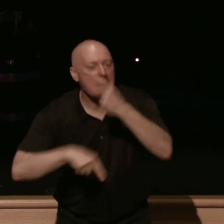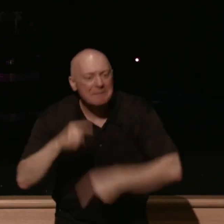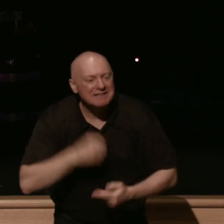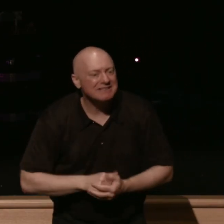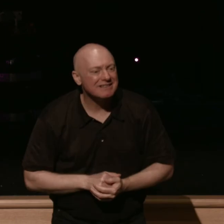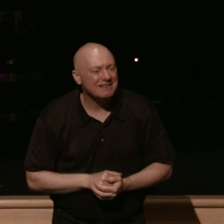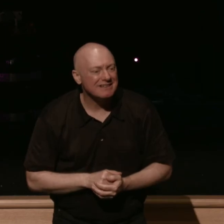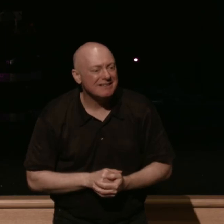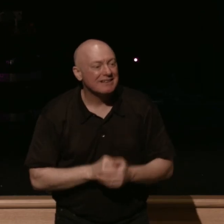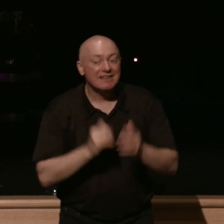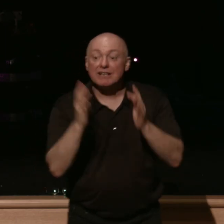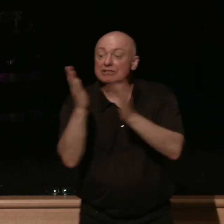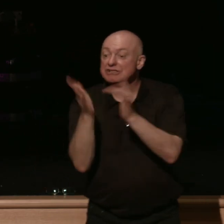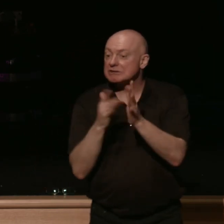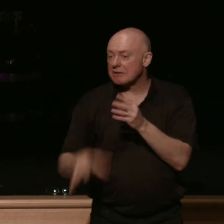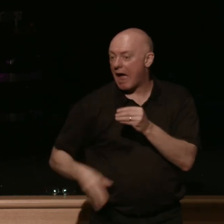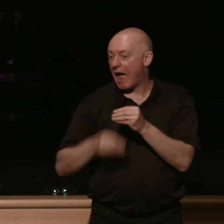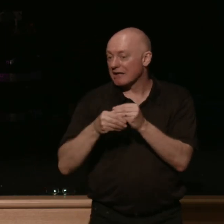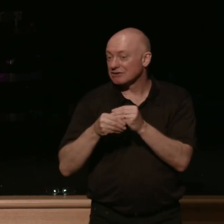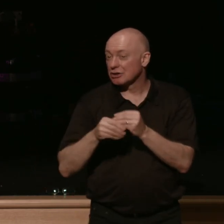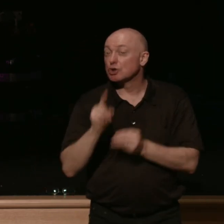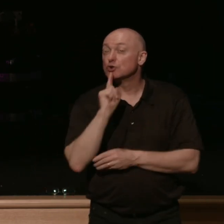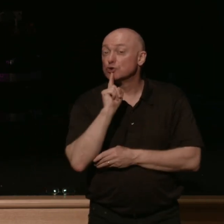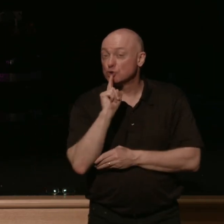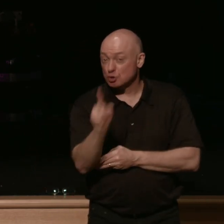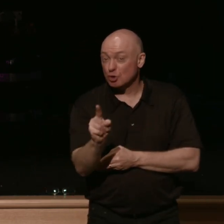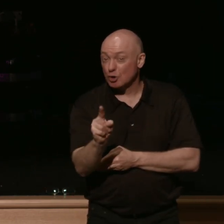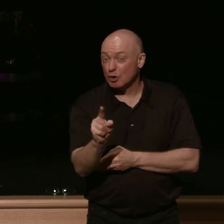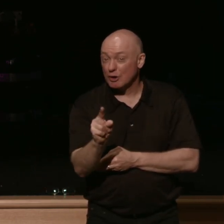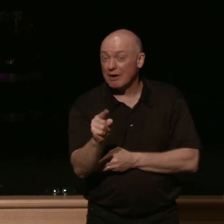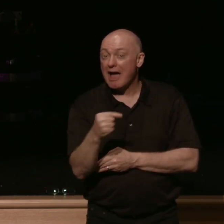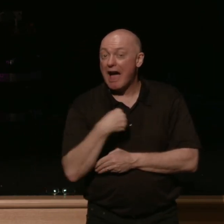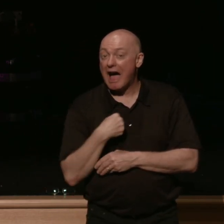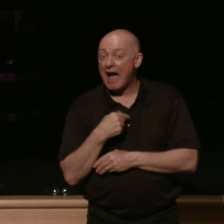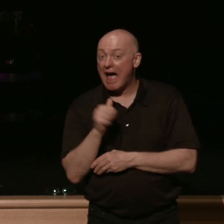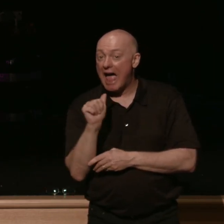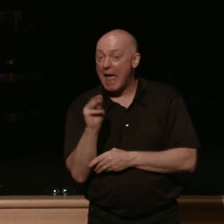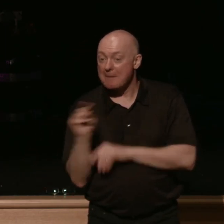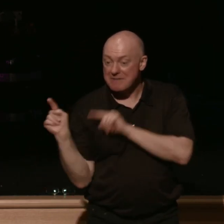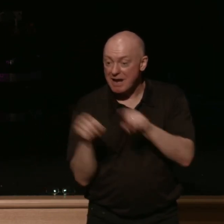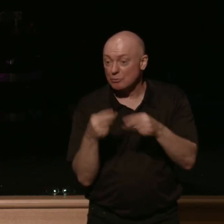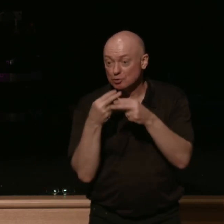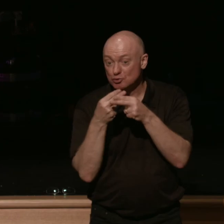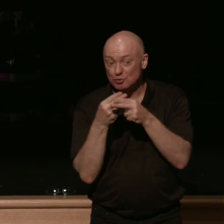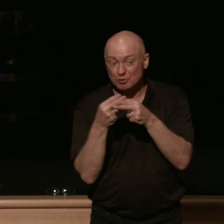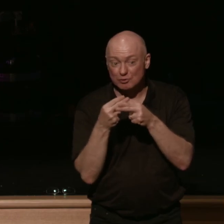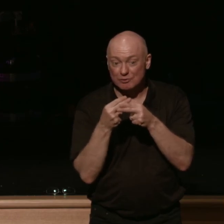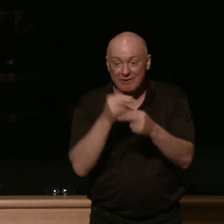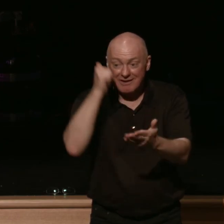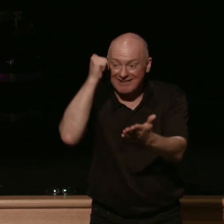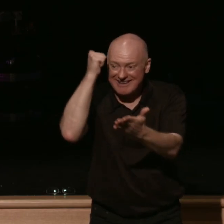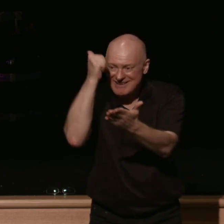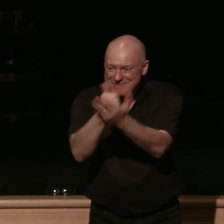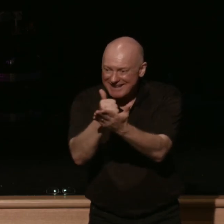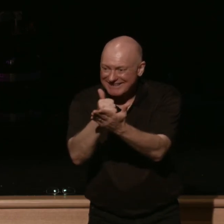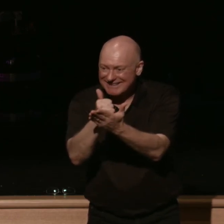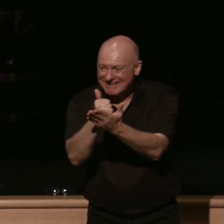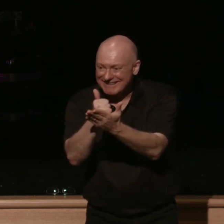and Jesus adds surely I am coming soon amen come Lord Jesus